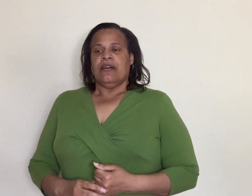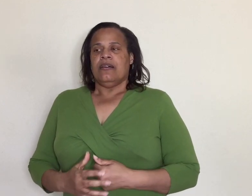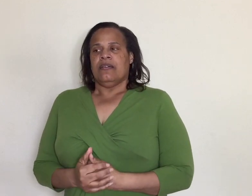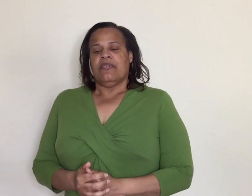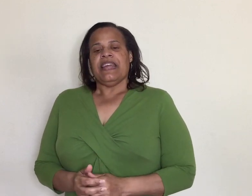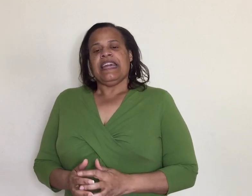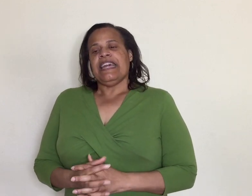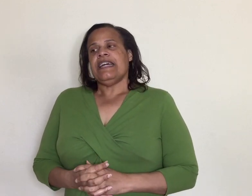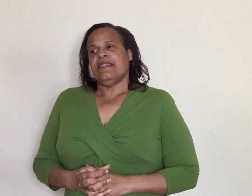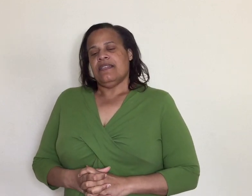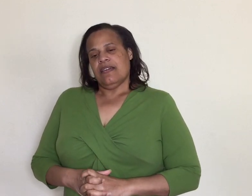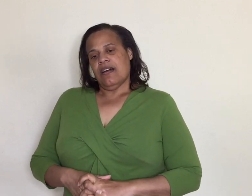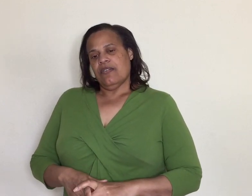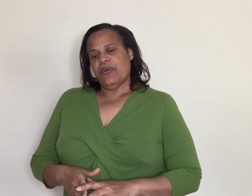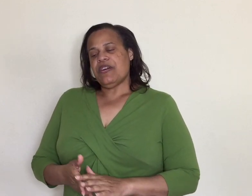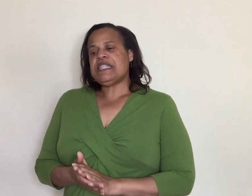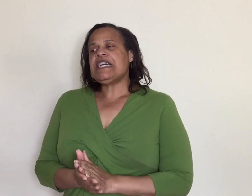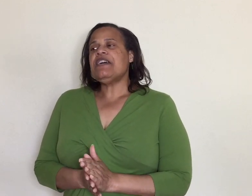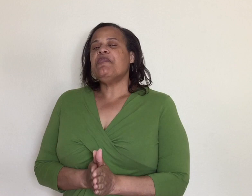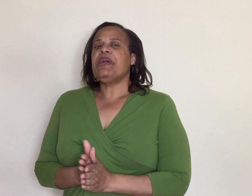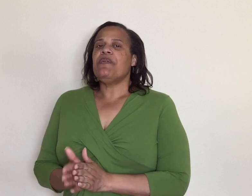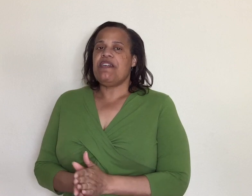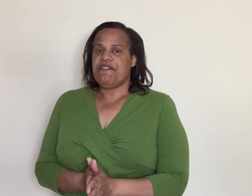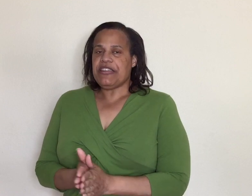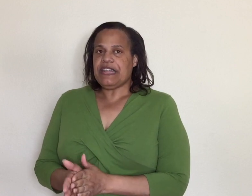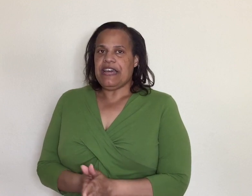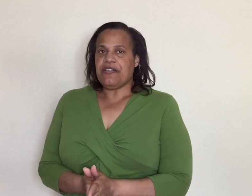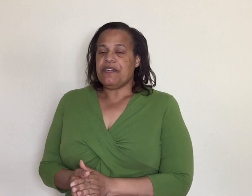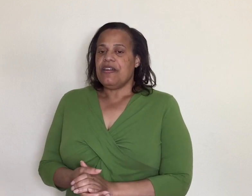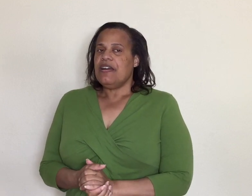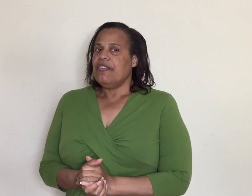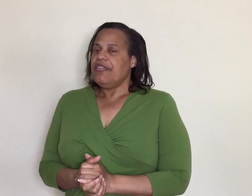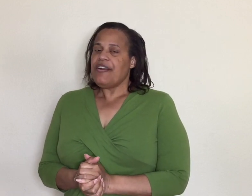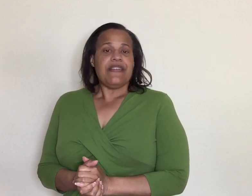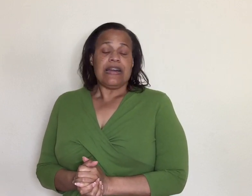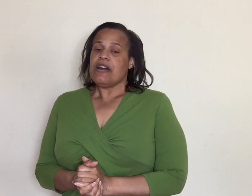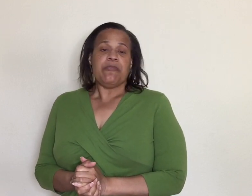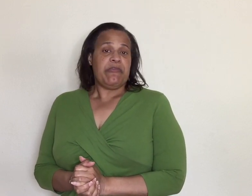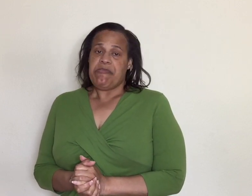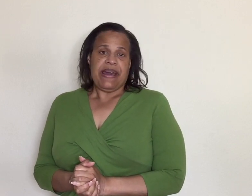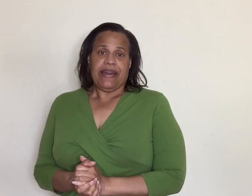when they get when they're sick enough to be on that ventilator they're not coming back